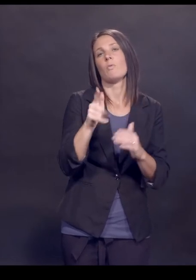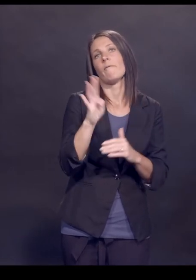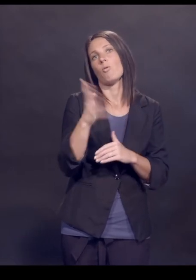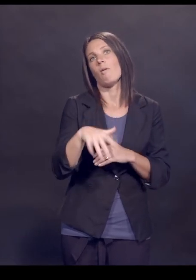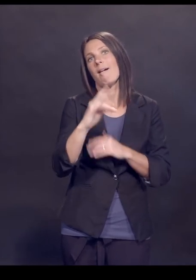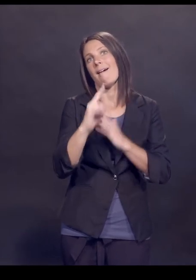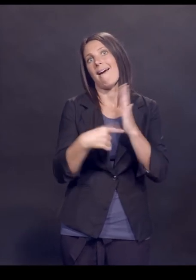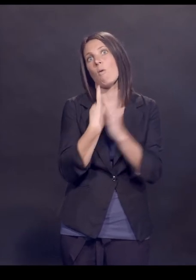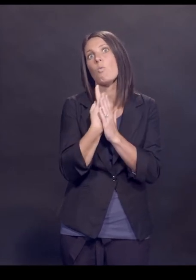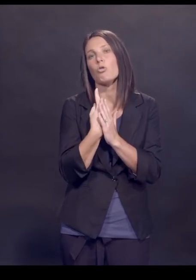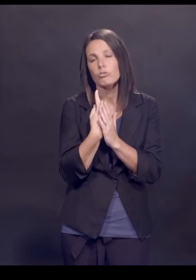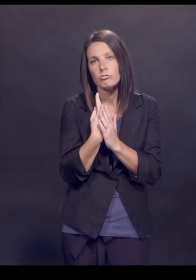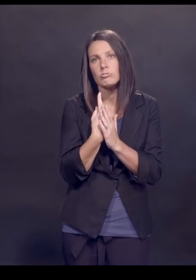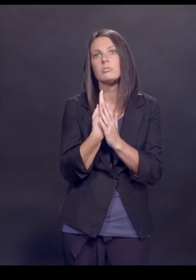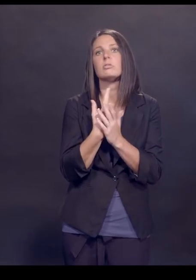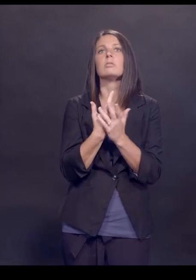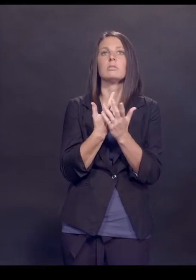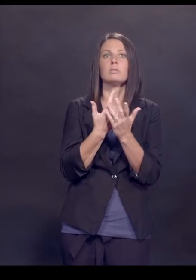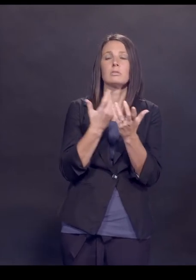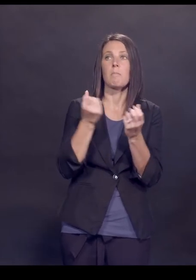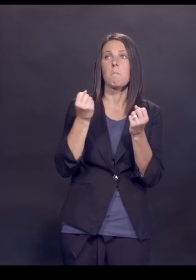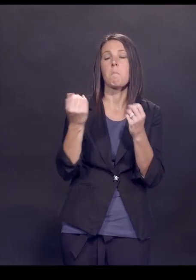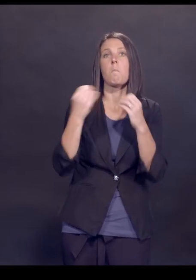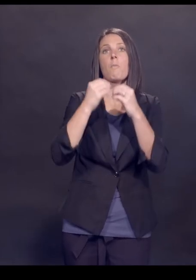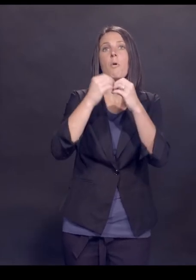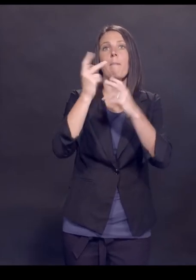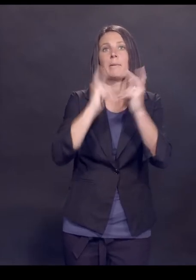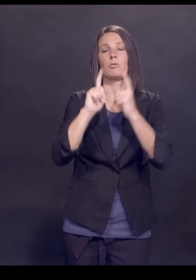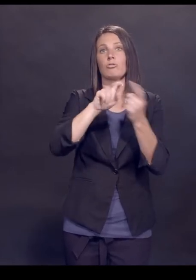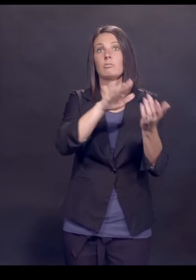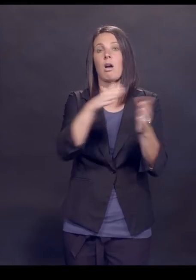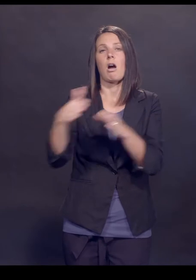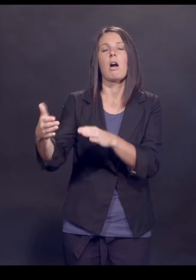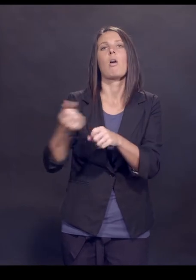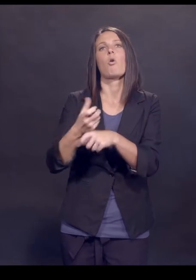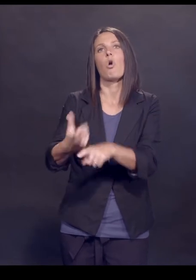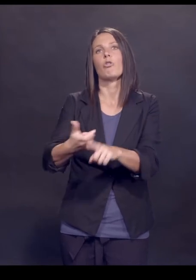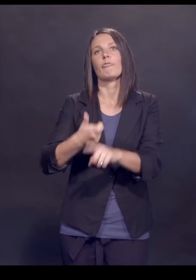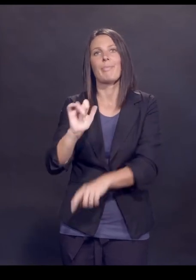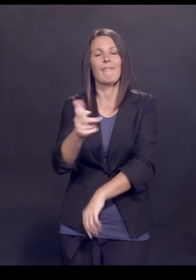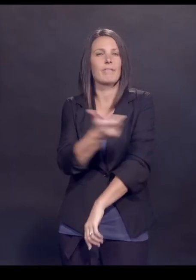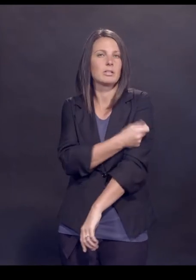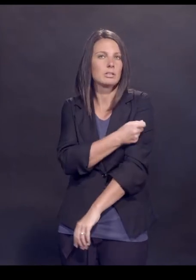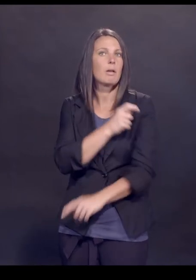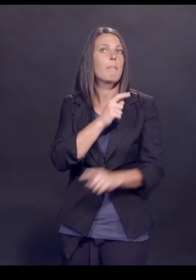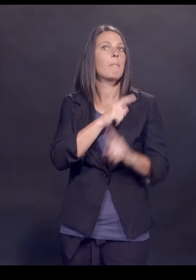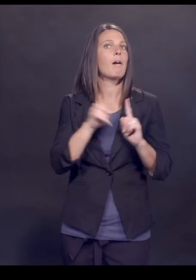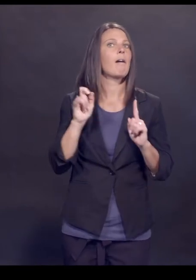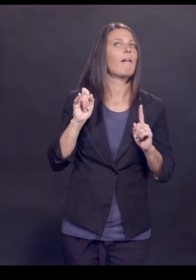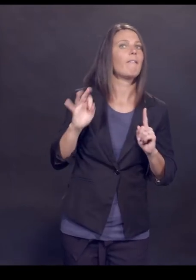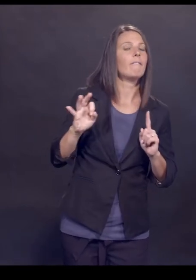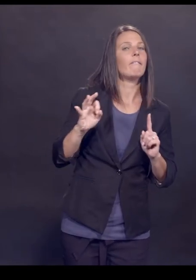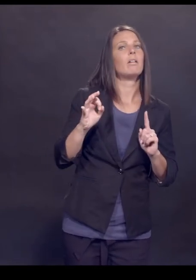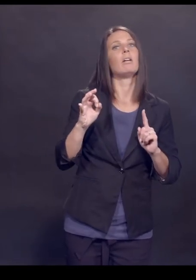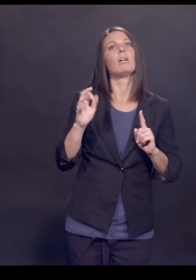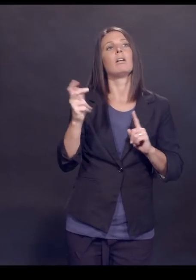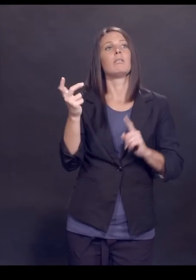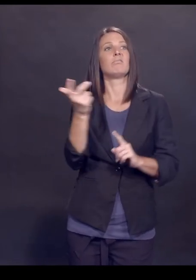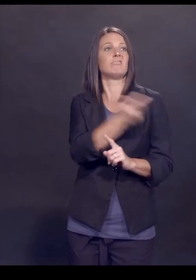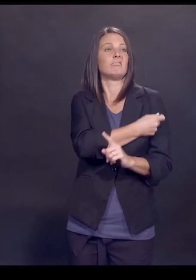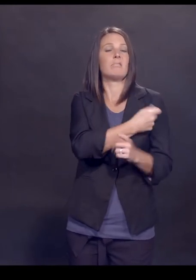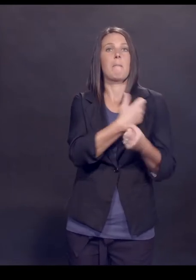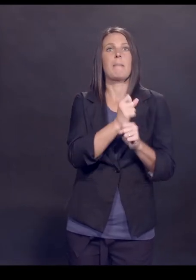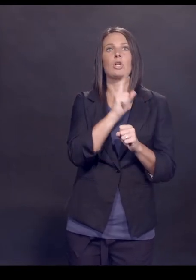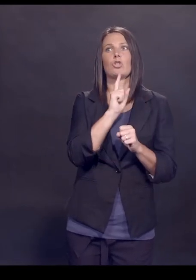the vaccine, 4,000 within 48 hours, unless the vaccine makes you immortal, which it